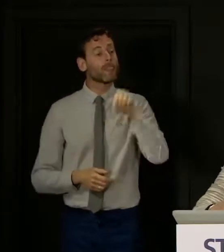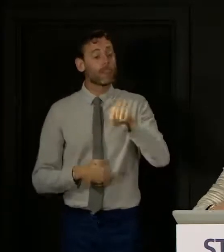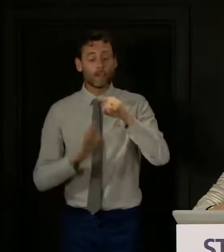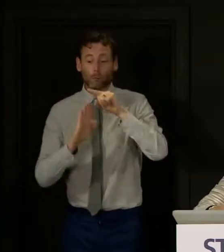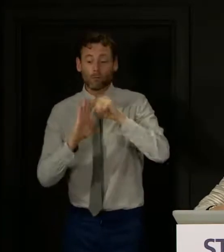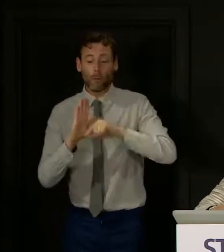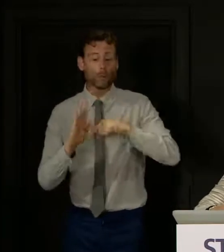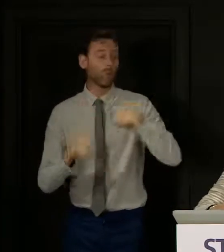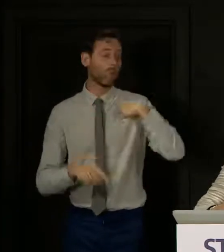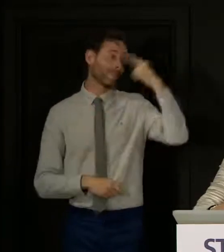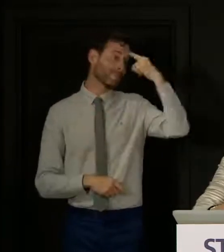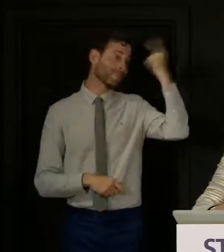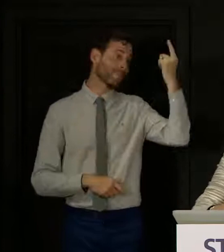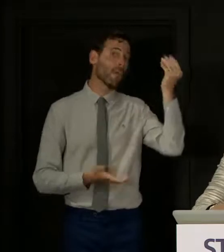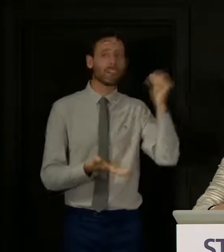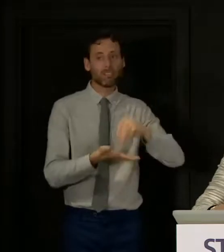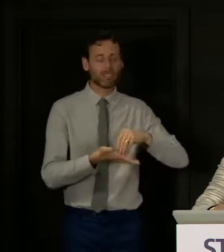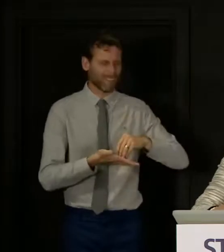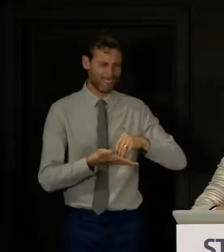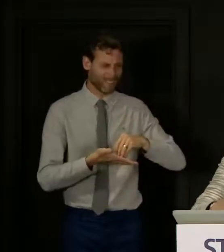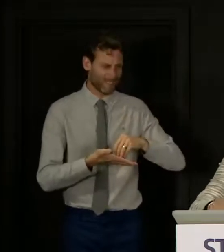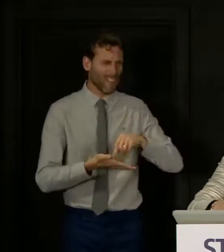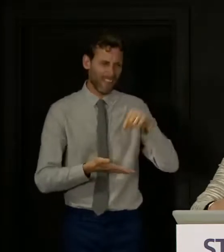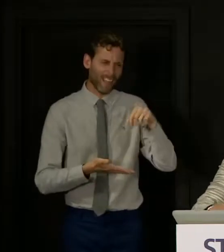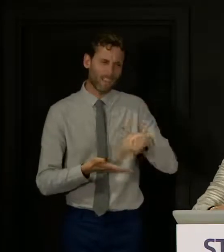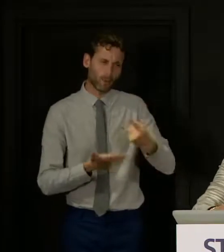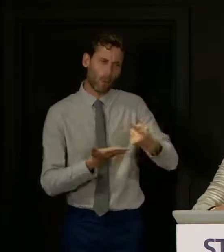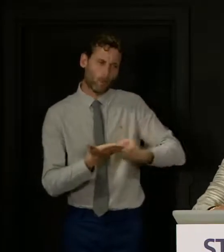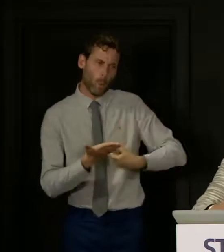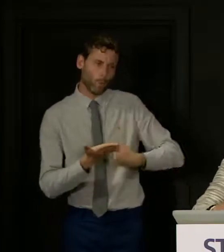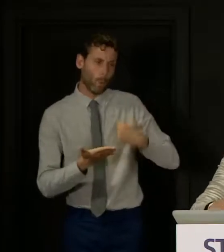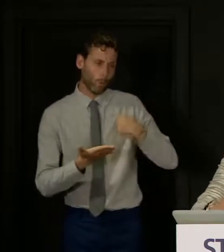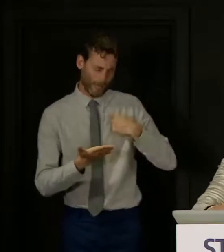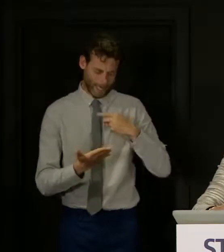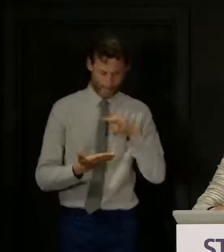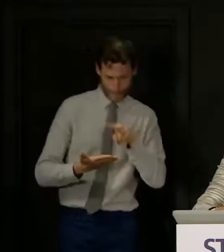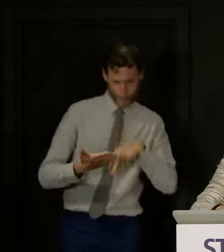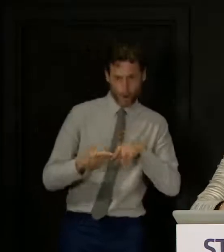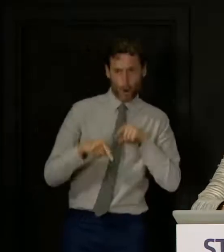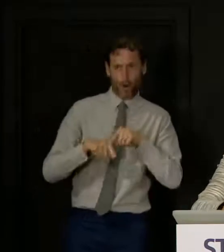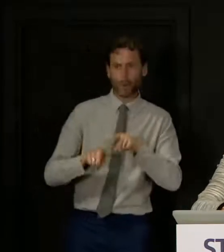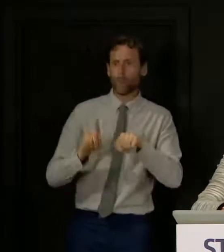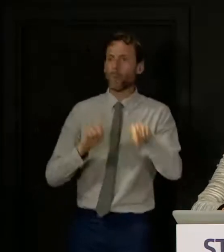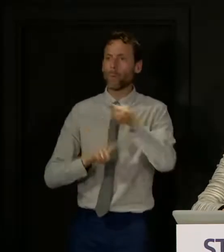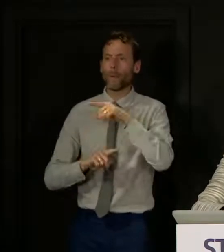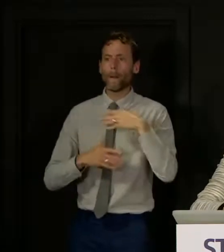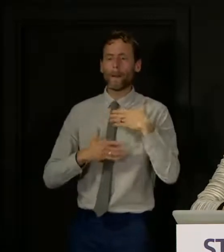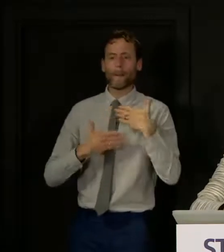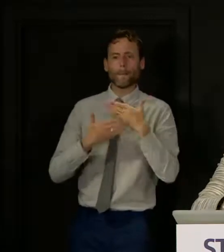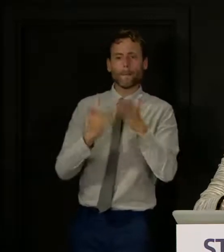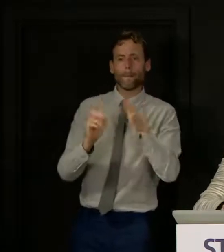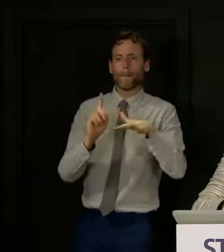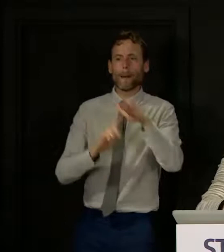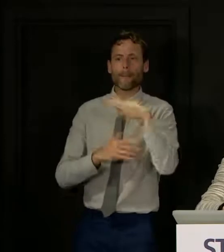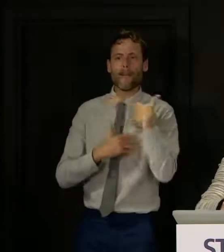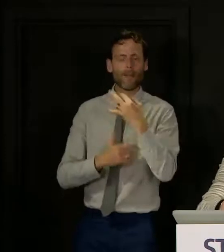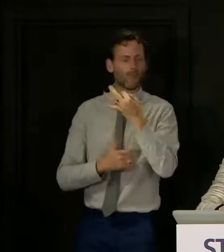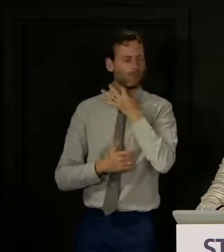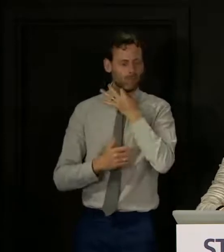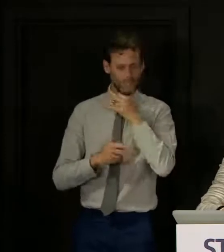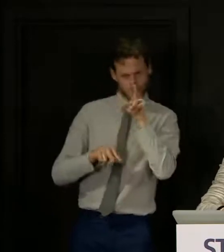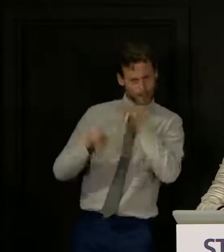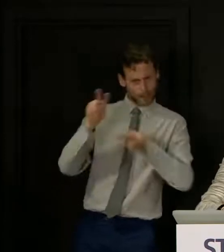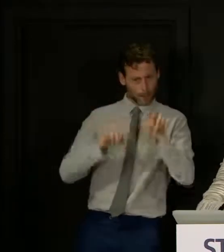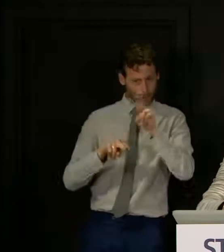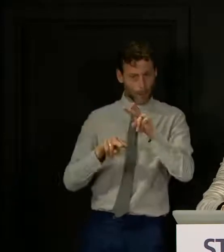These are based on very detailed assessment of the public health risks and also, of course, are based on a